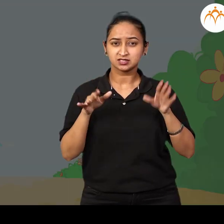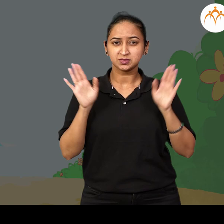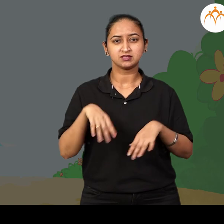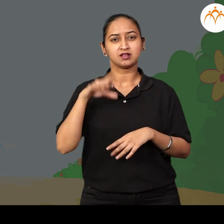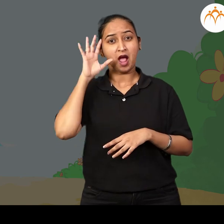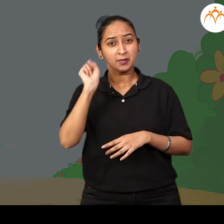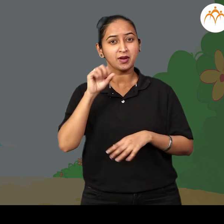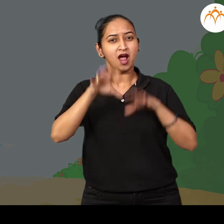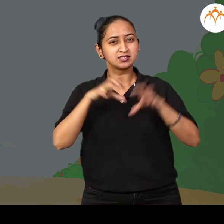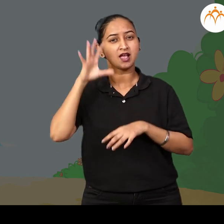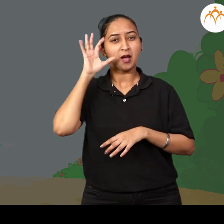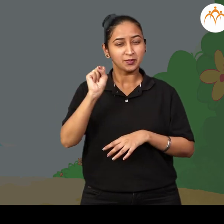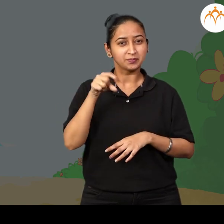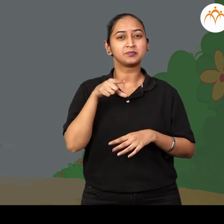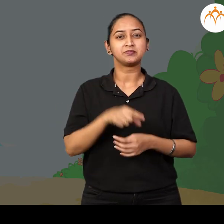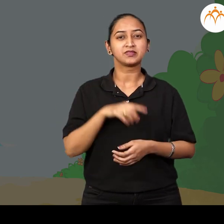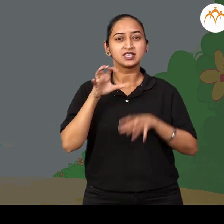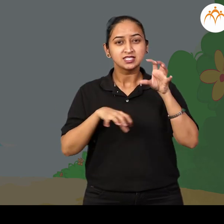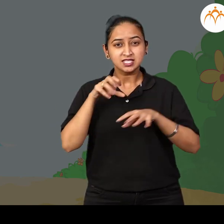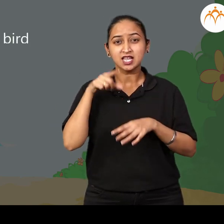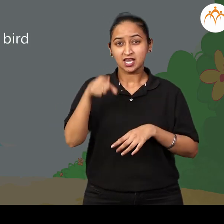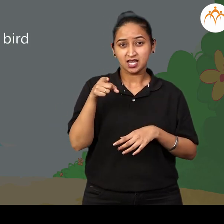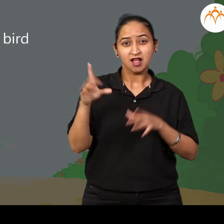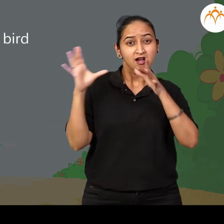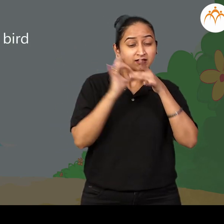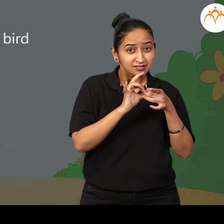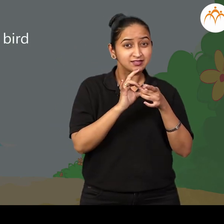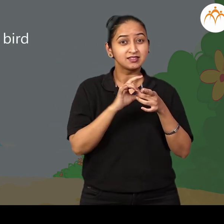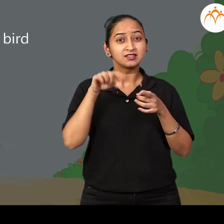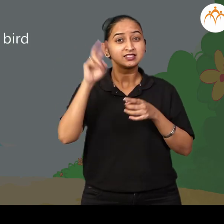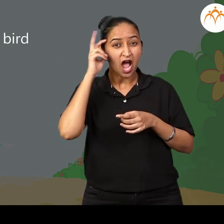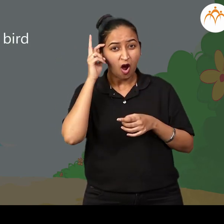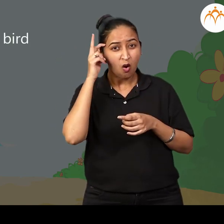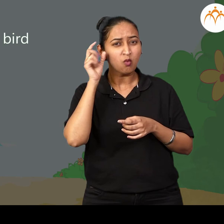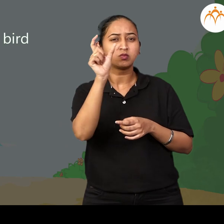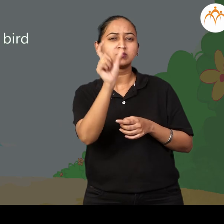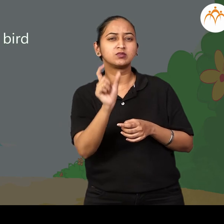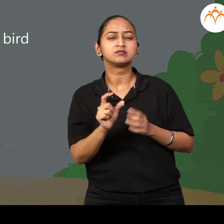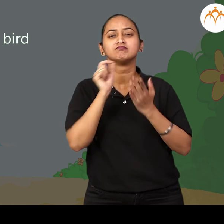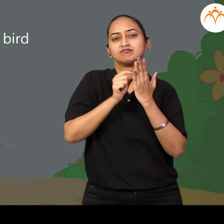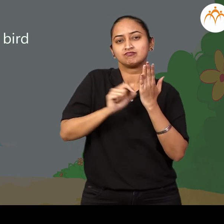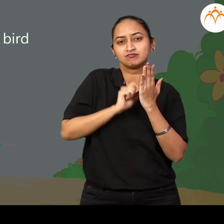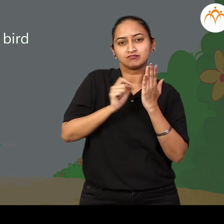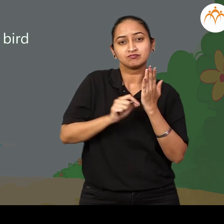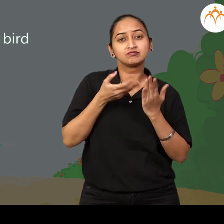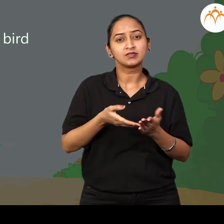Think of a bird or an animal. Make a list of questions about this bird or animal. For example,